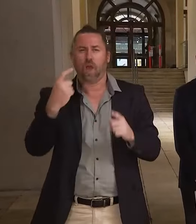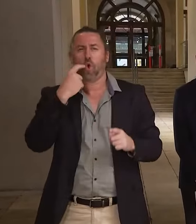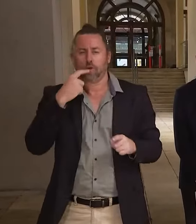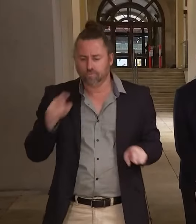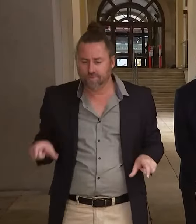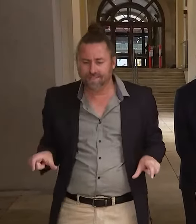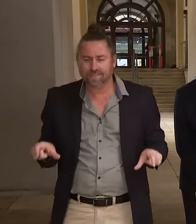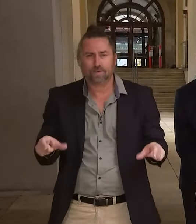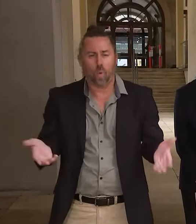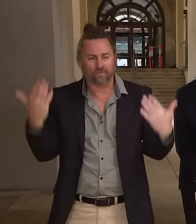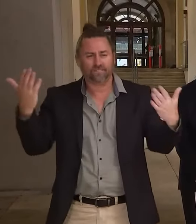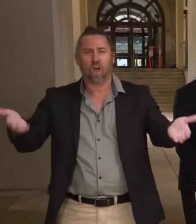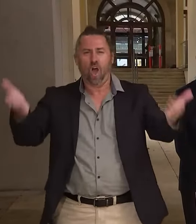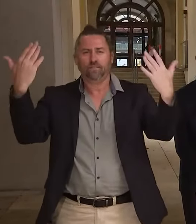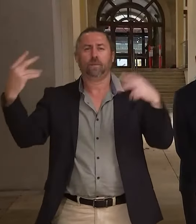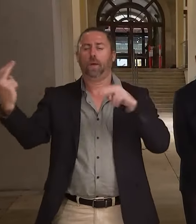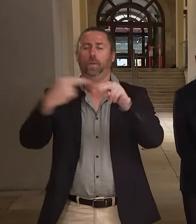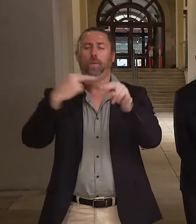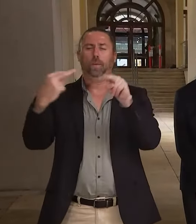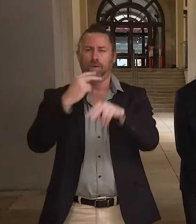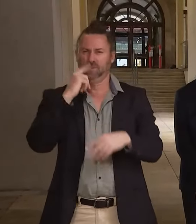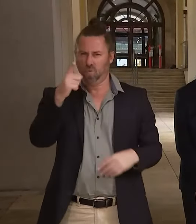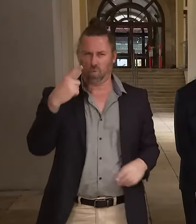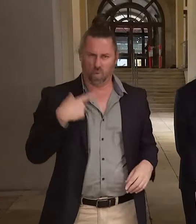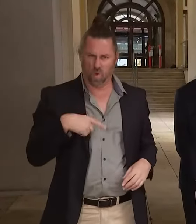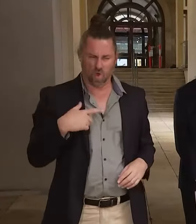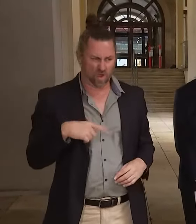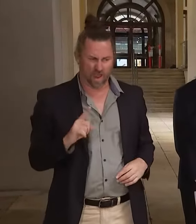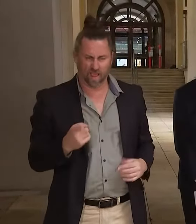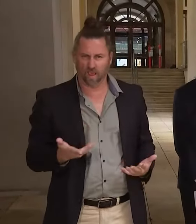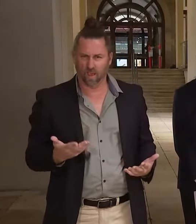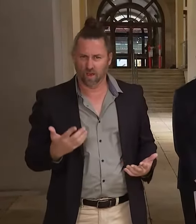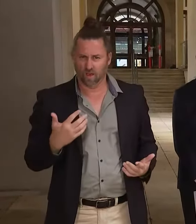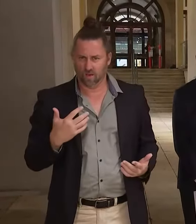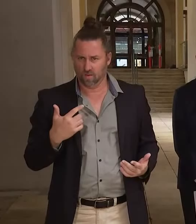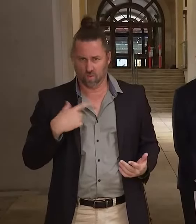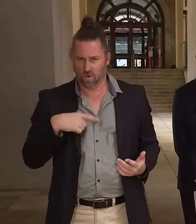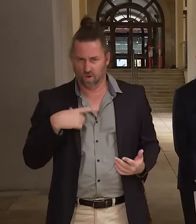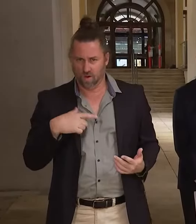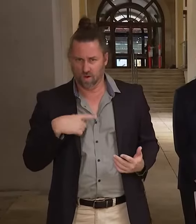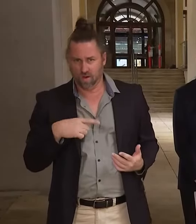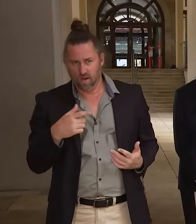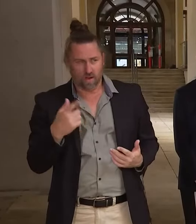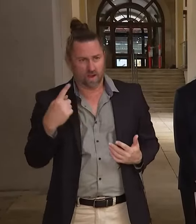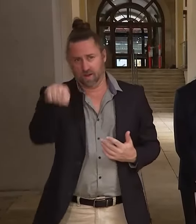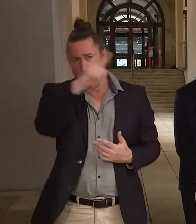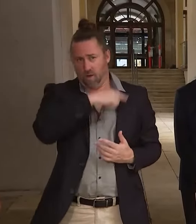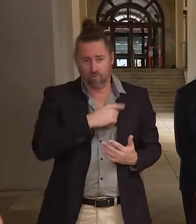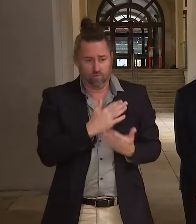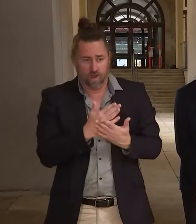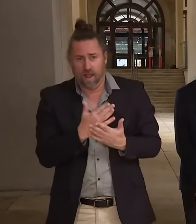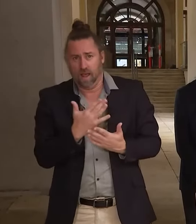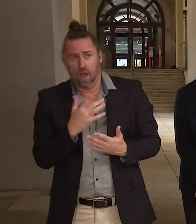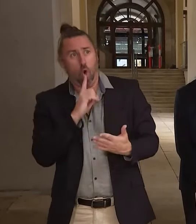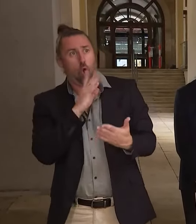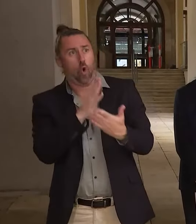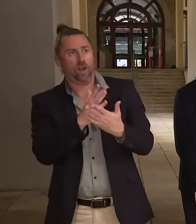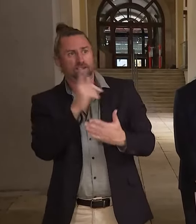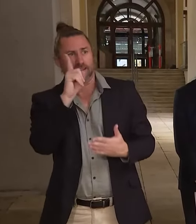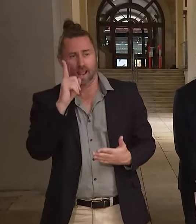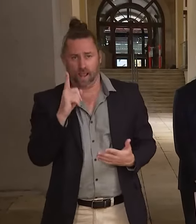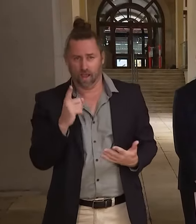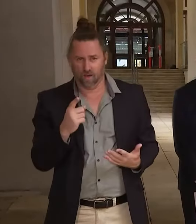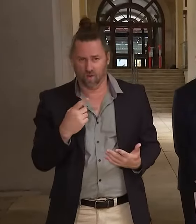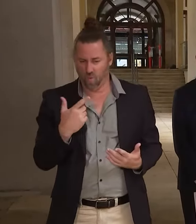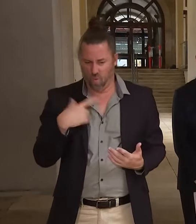A, what is the point of them now that the border system is heavily reliant on policy, what's it achieving? Could